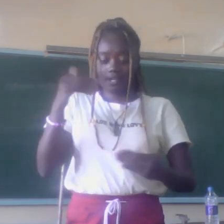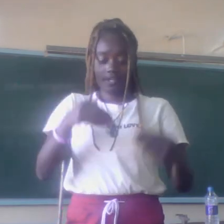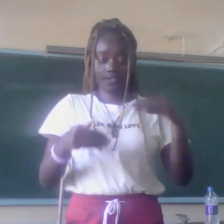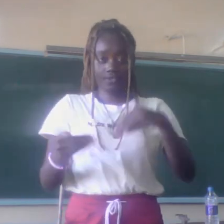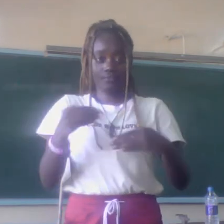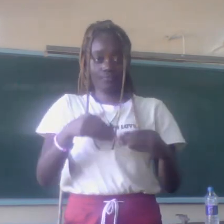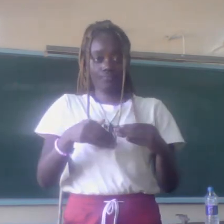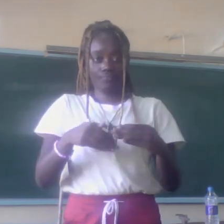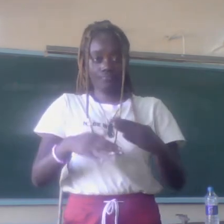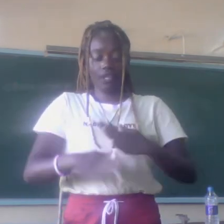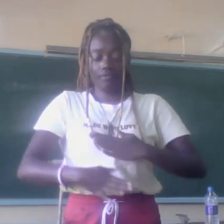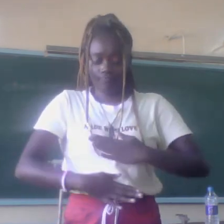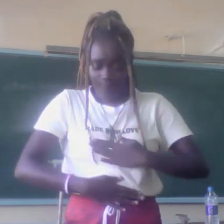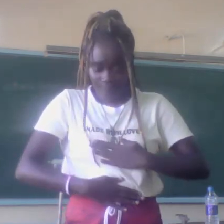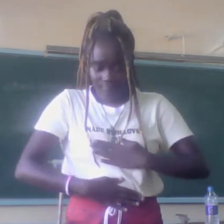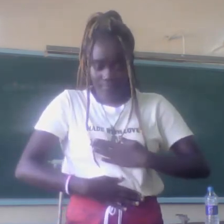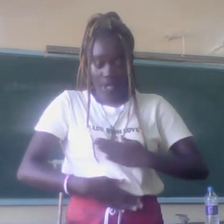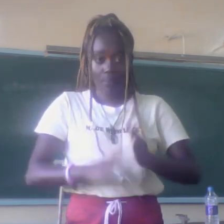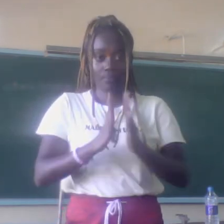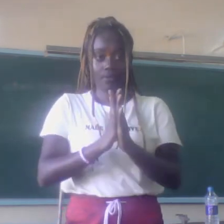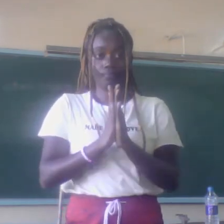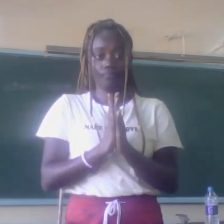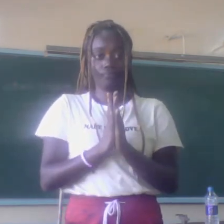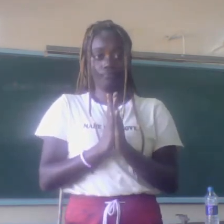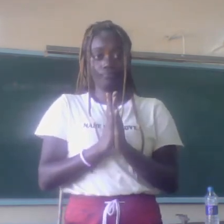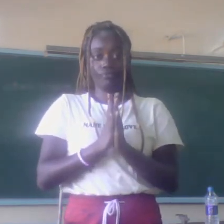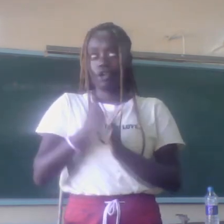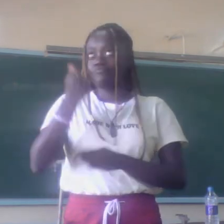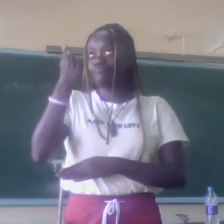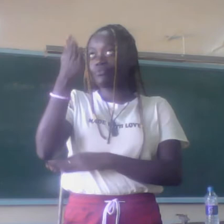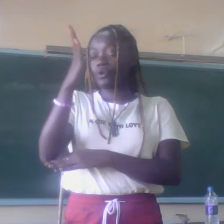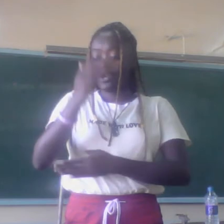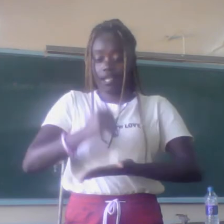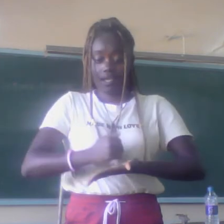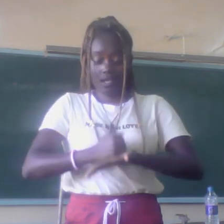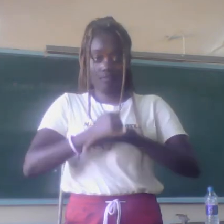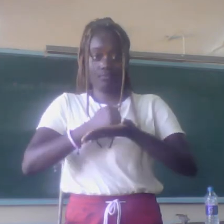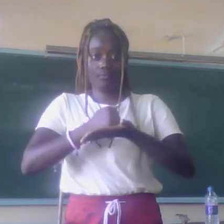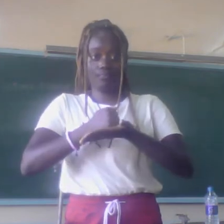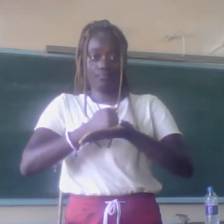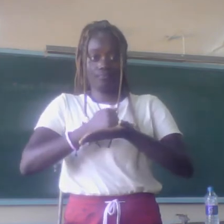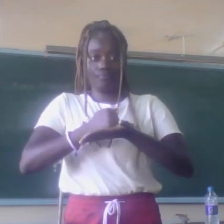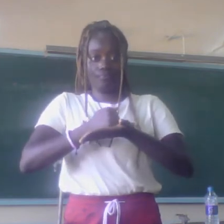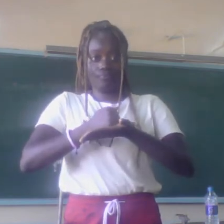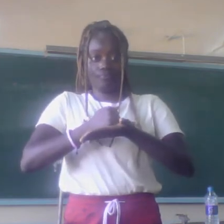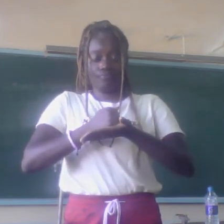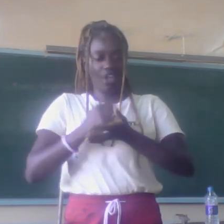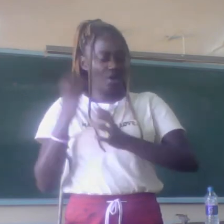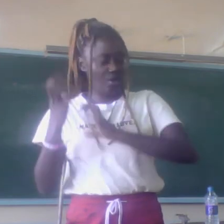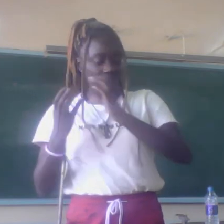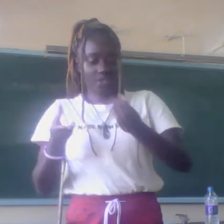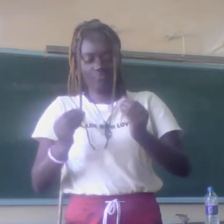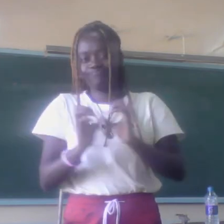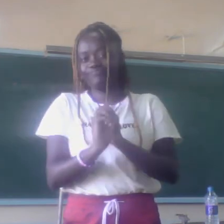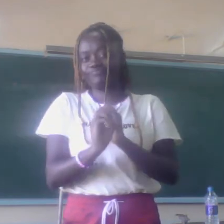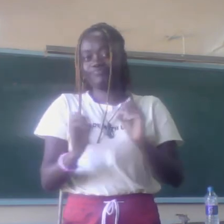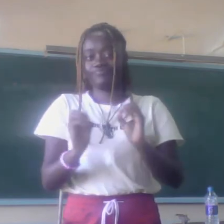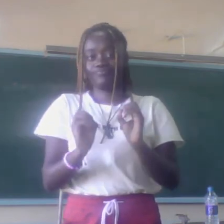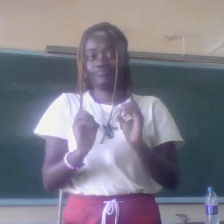we will with you. Mungu wa mungu wa wa macho, waache tutuletea distractions ya siyasa, waanyue